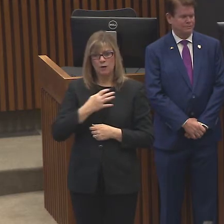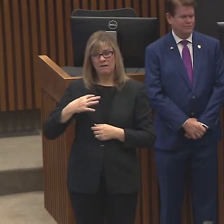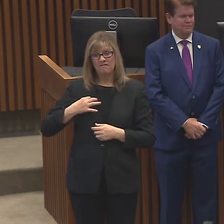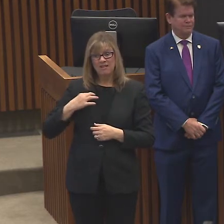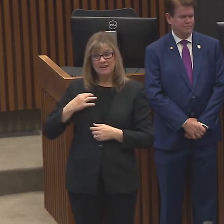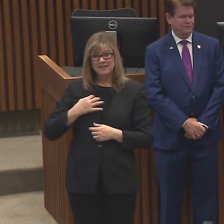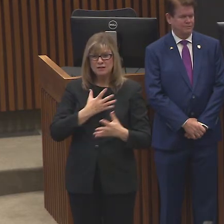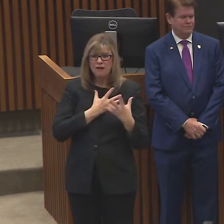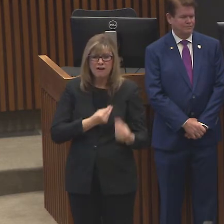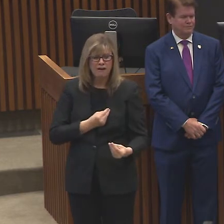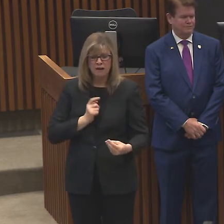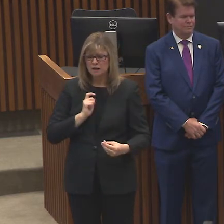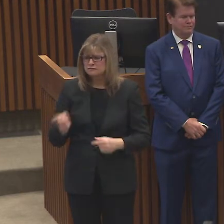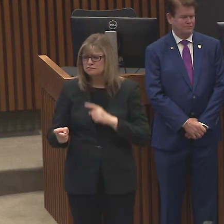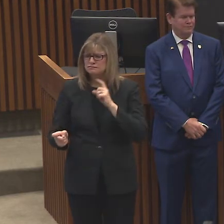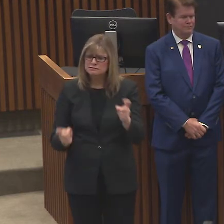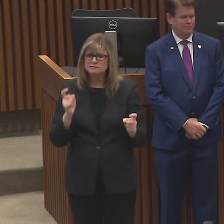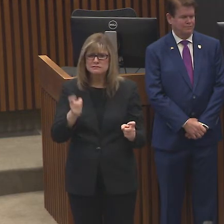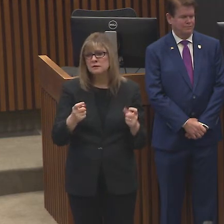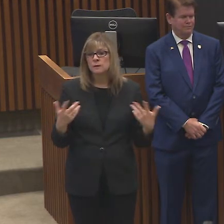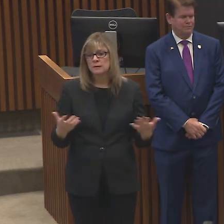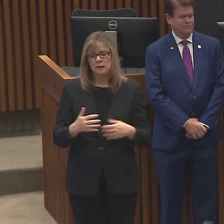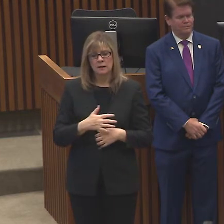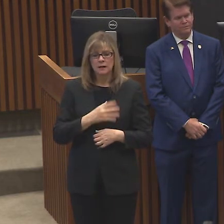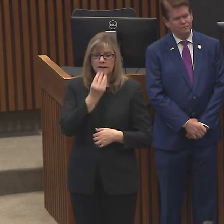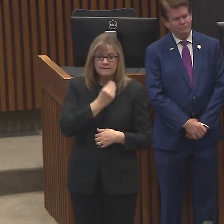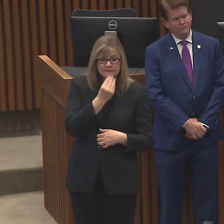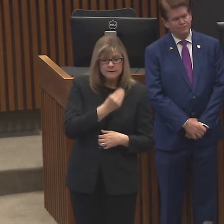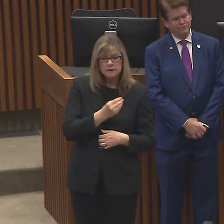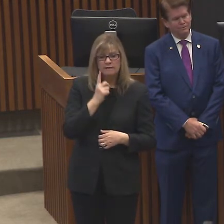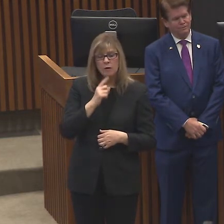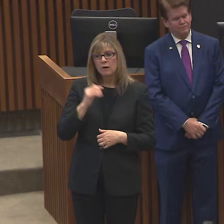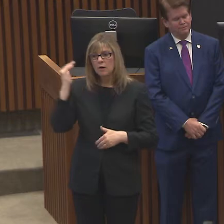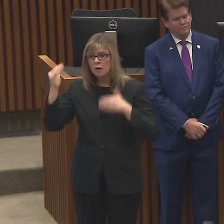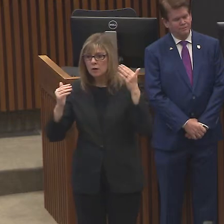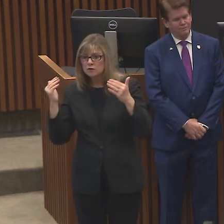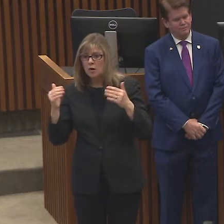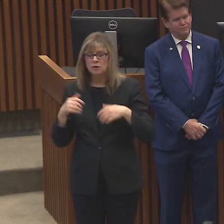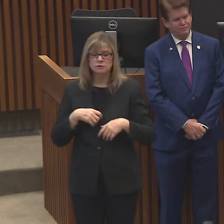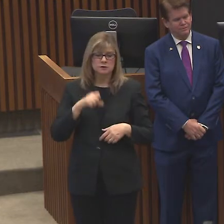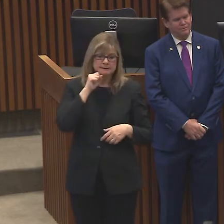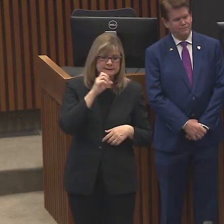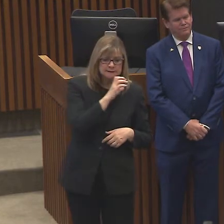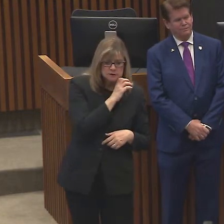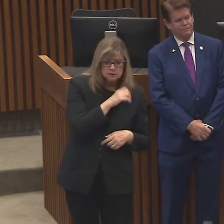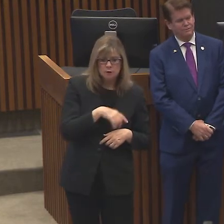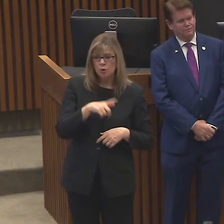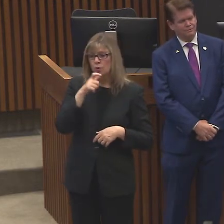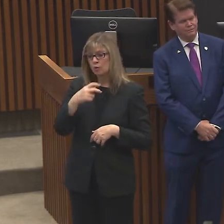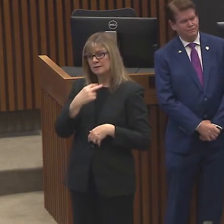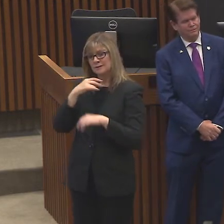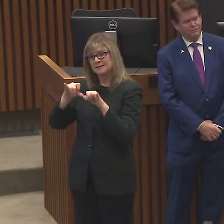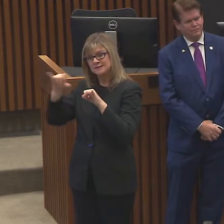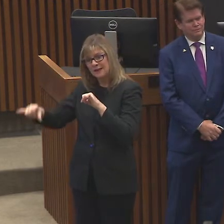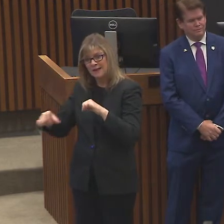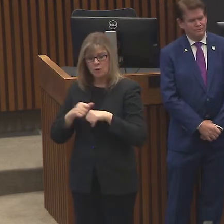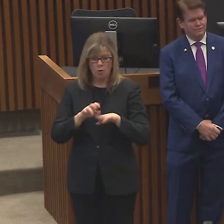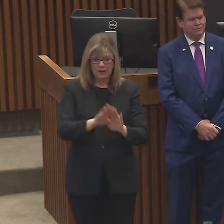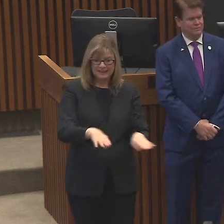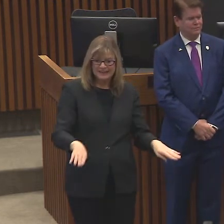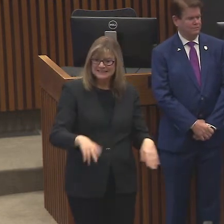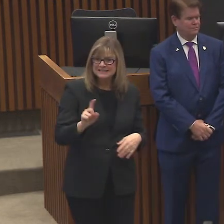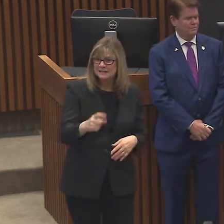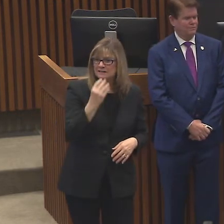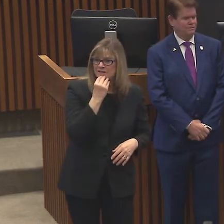whether it be to older adults, whether it be to shut-ins, whether it be to school-age kids. We're seeing as the